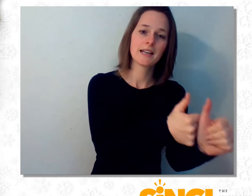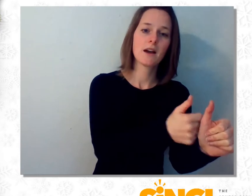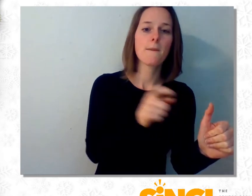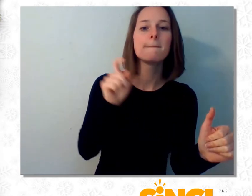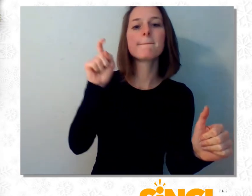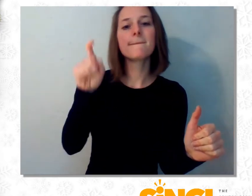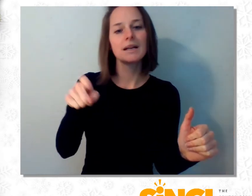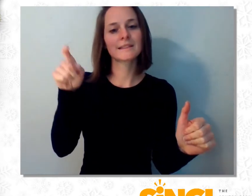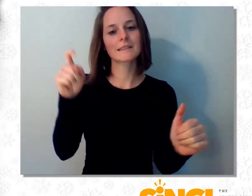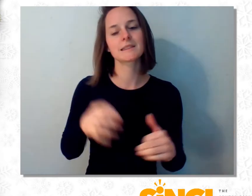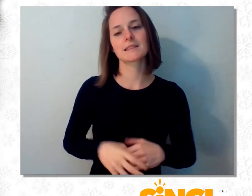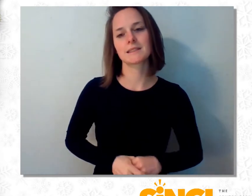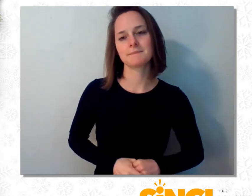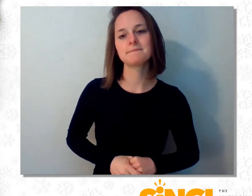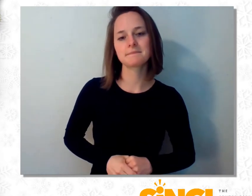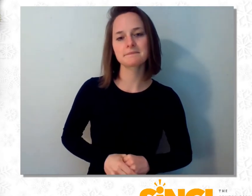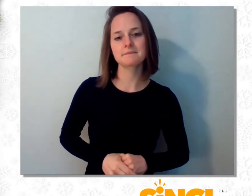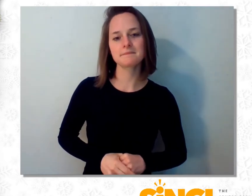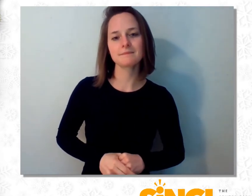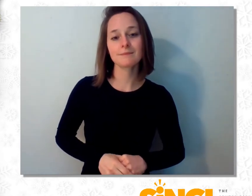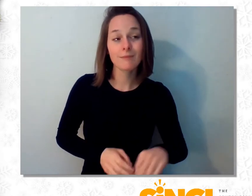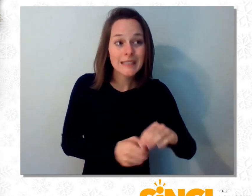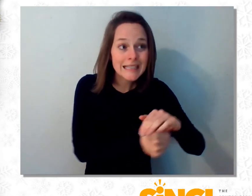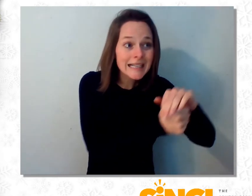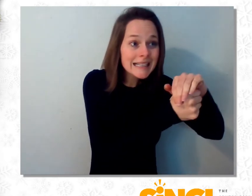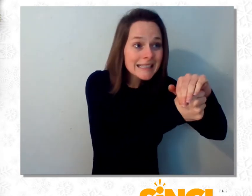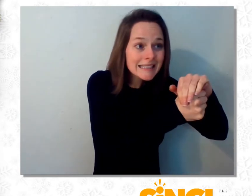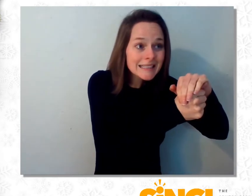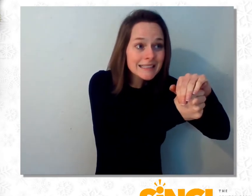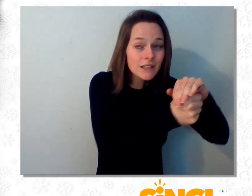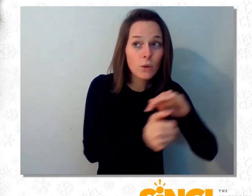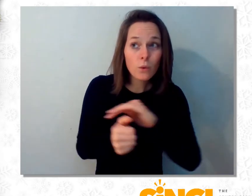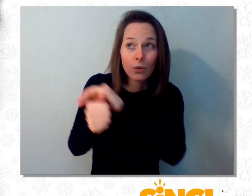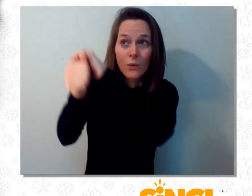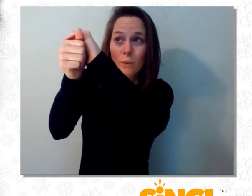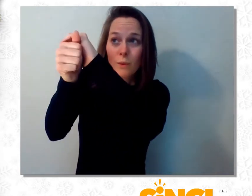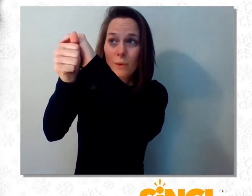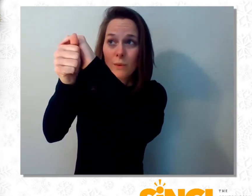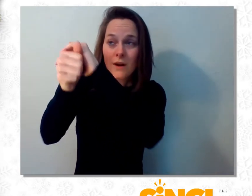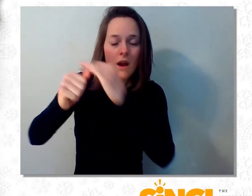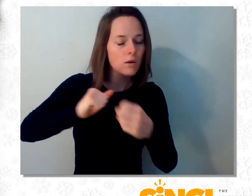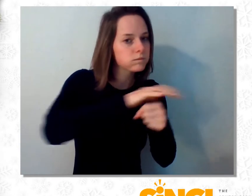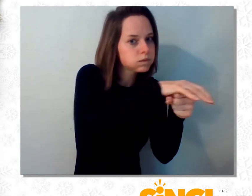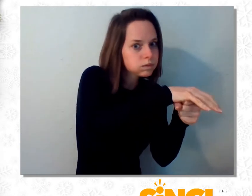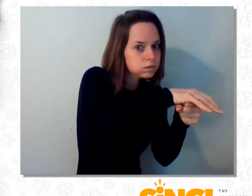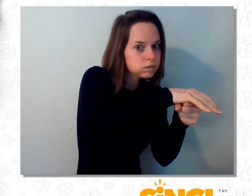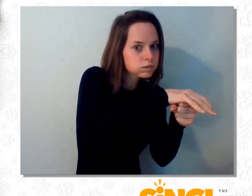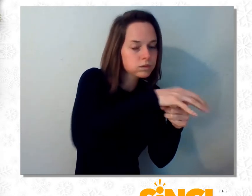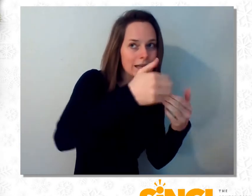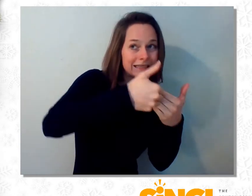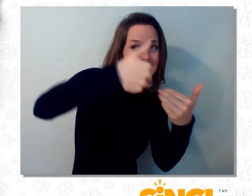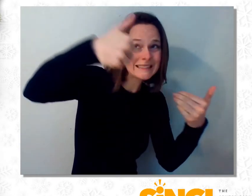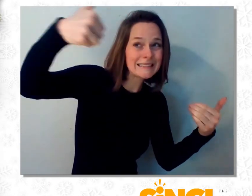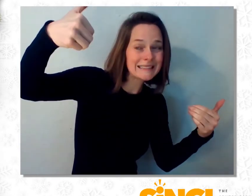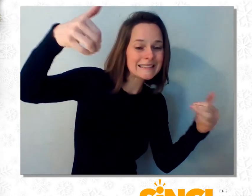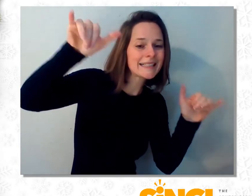your gates. Keep in touch, in touchless